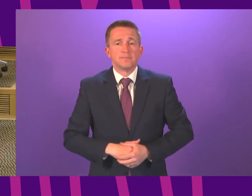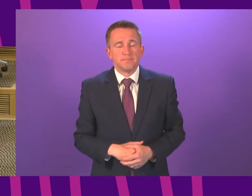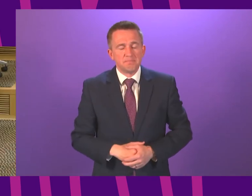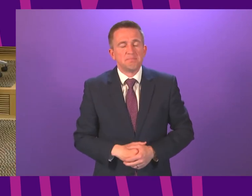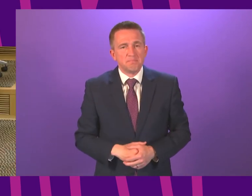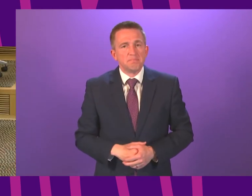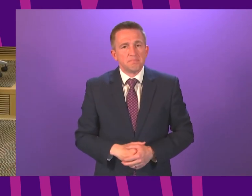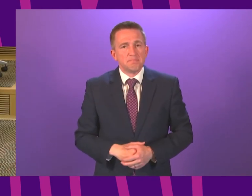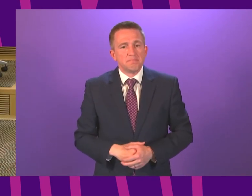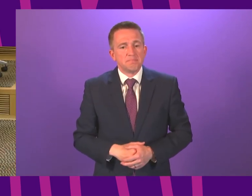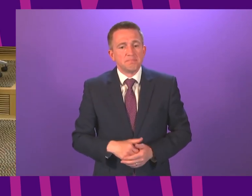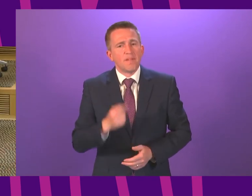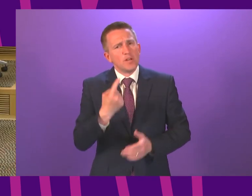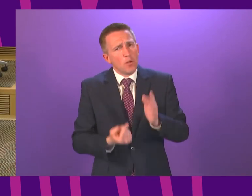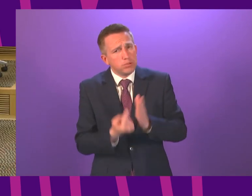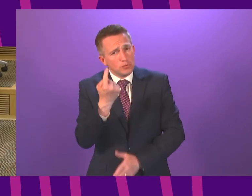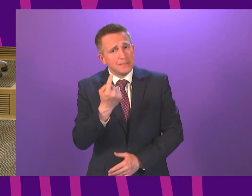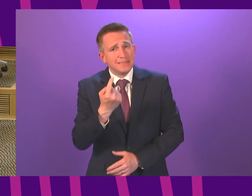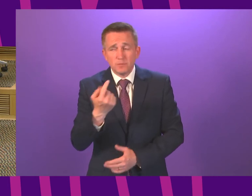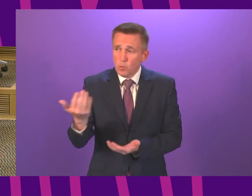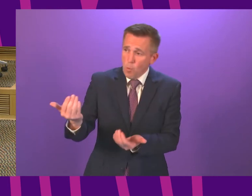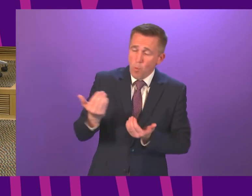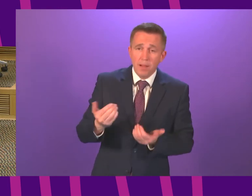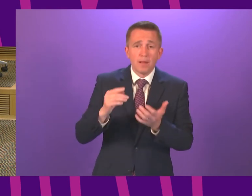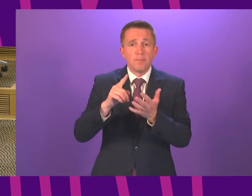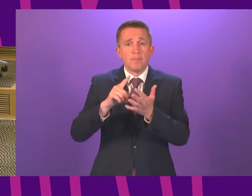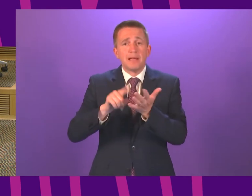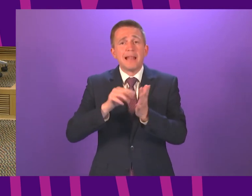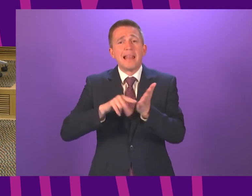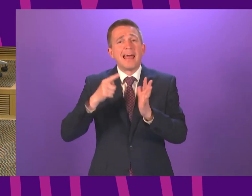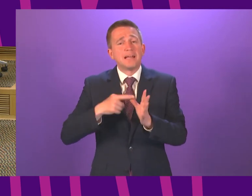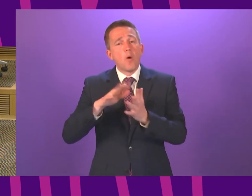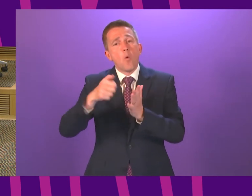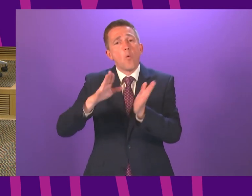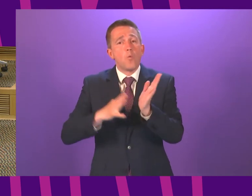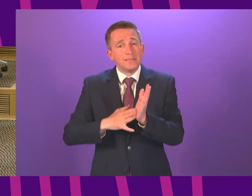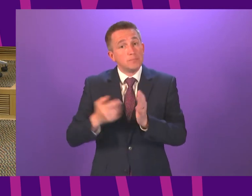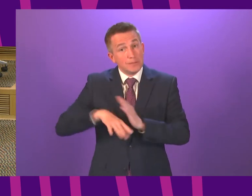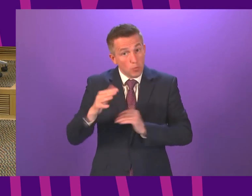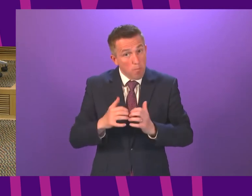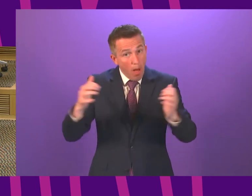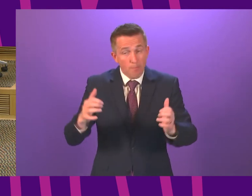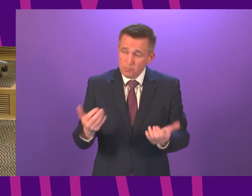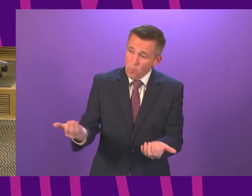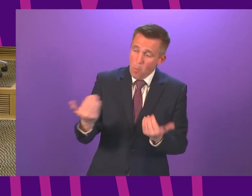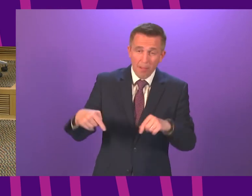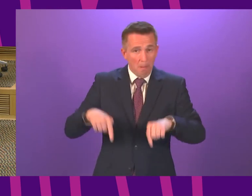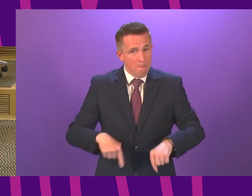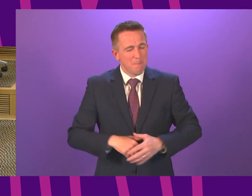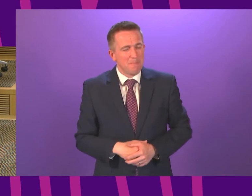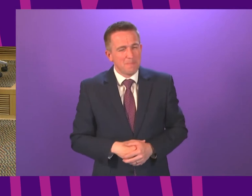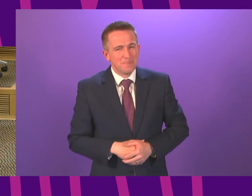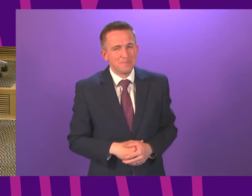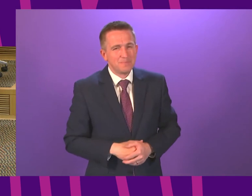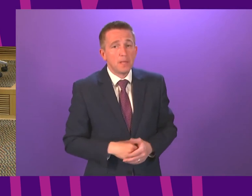you thank much I think this is the first opportunity I've had to formally welcome Elena Whittam to parliament it's good to see her here the Covid